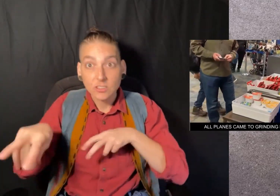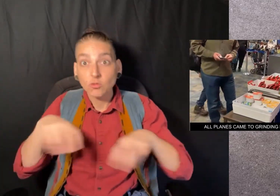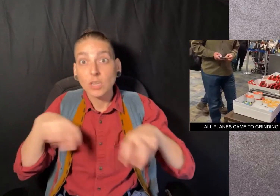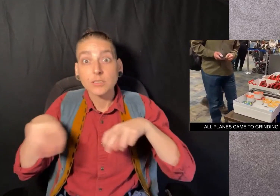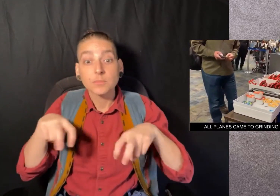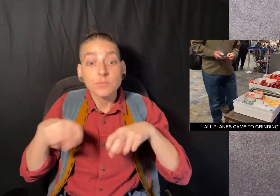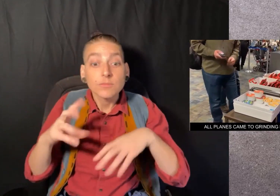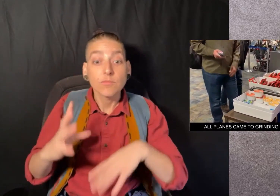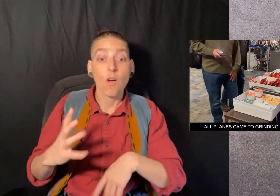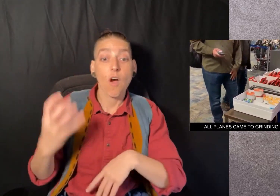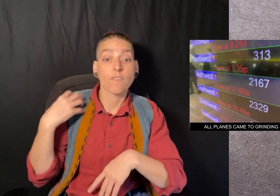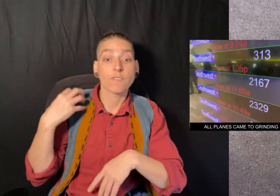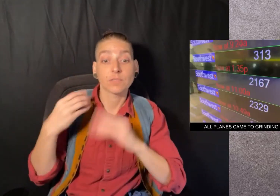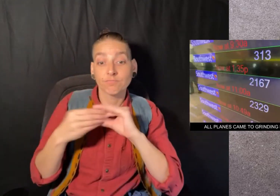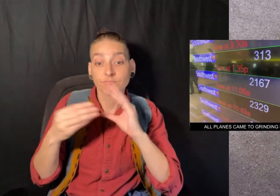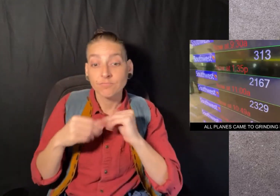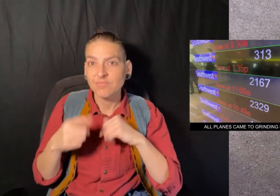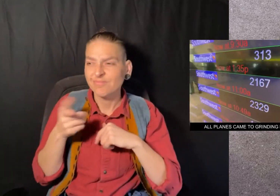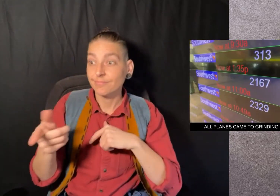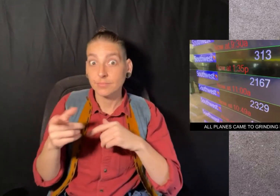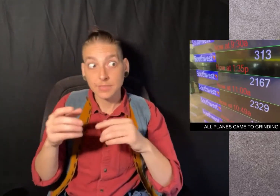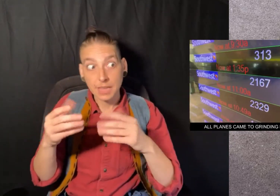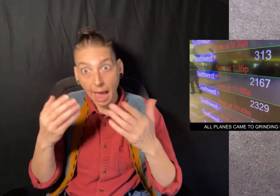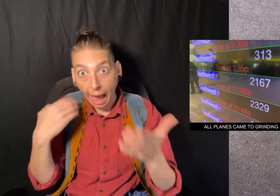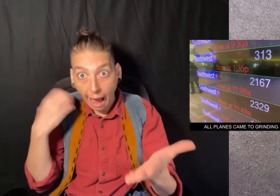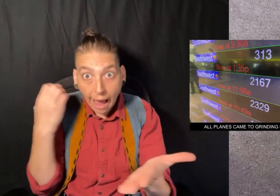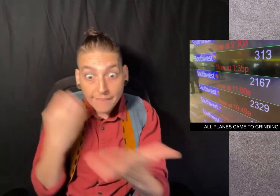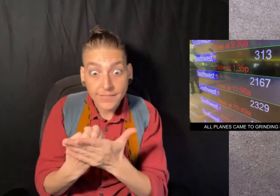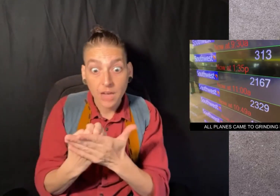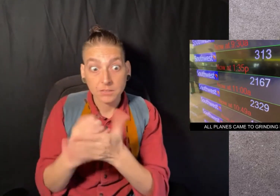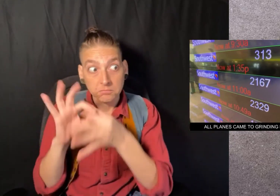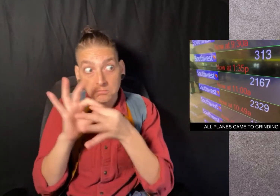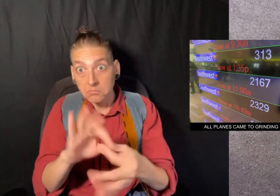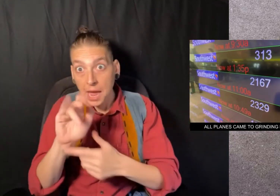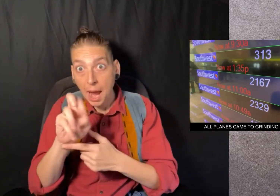Transportation officials say there is no evidence of a cyber attack